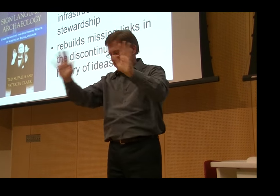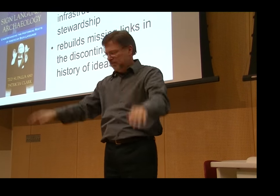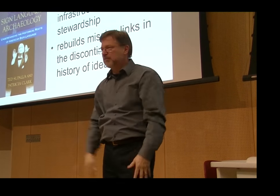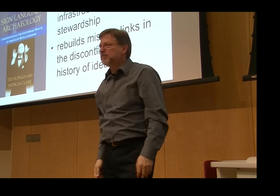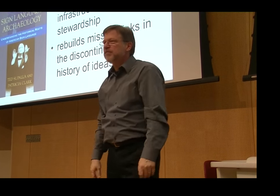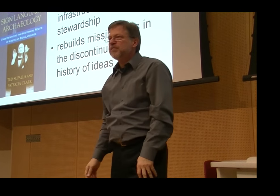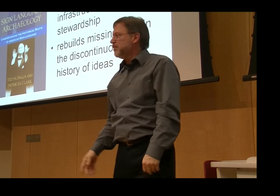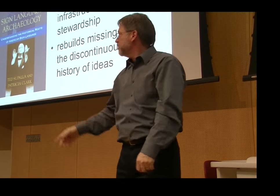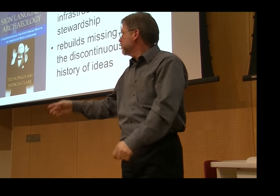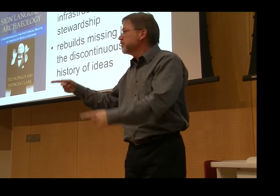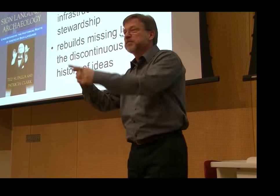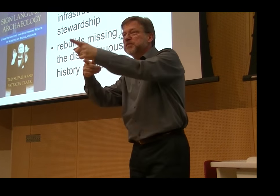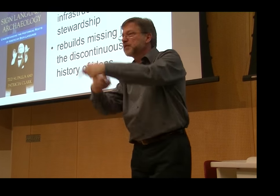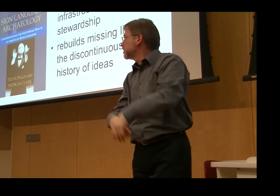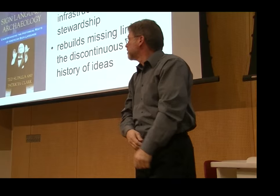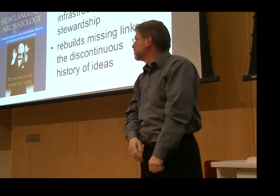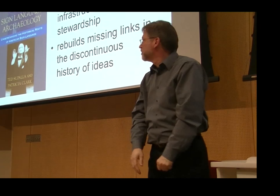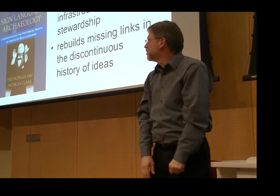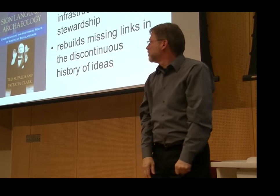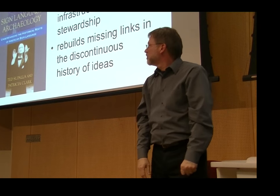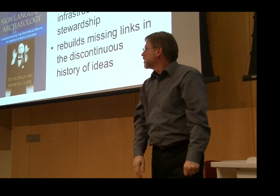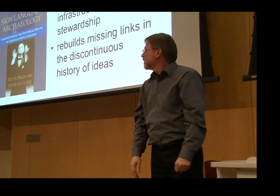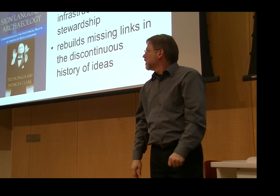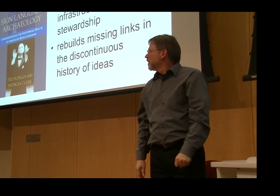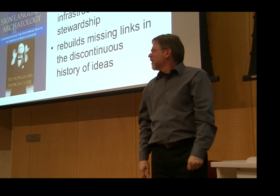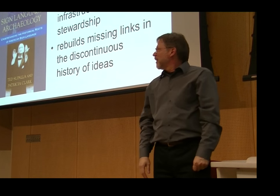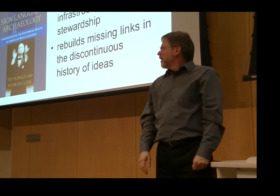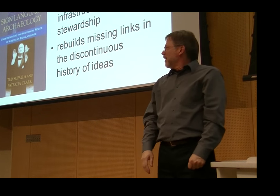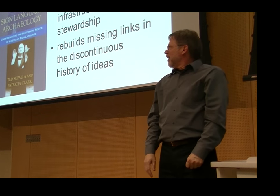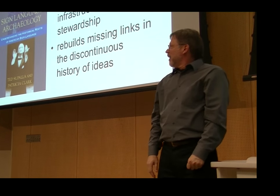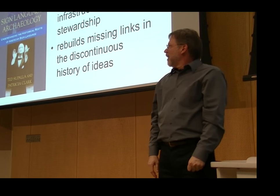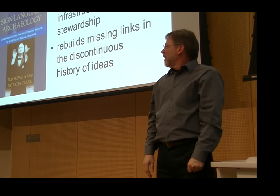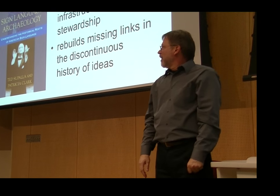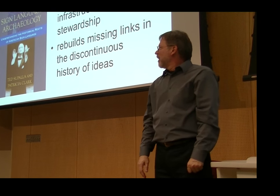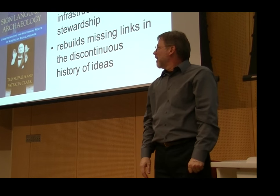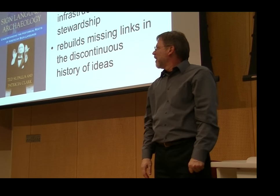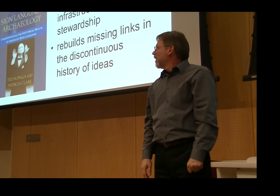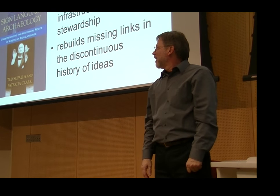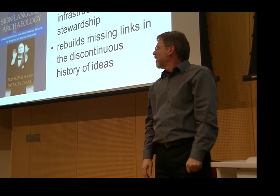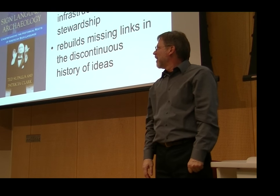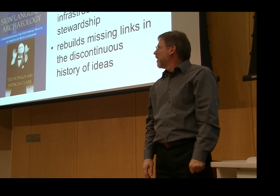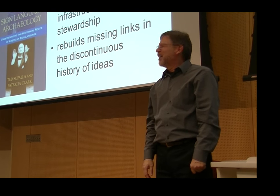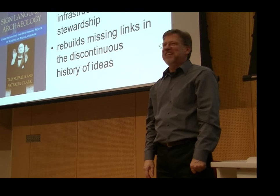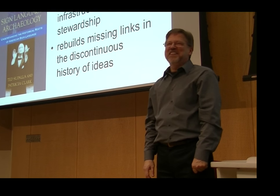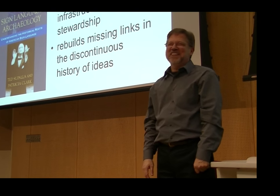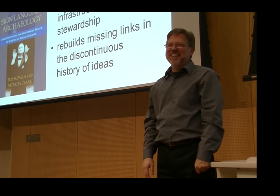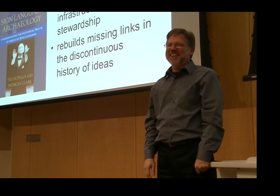using this? Because they don't use that form today. But that does help us to record which generation they're representative